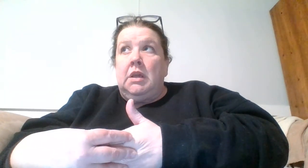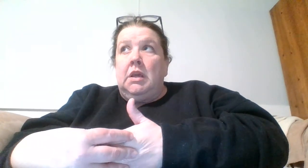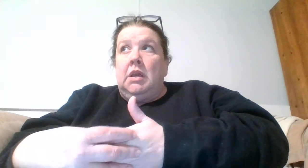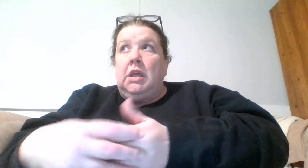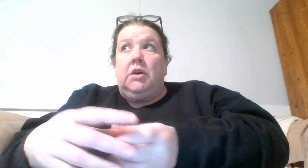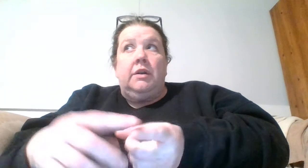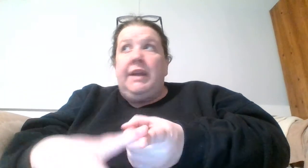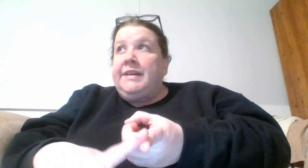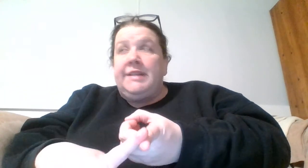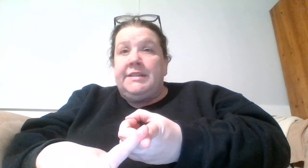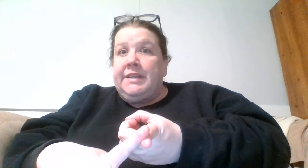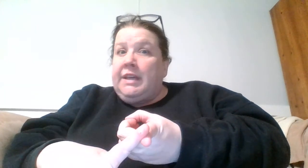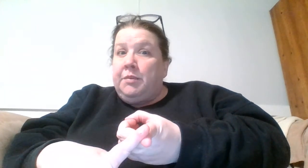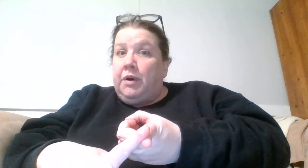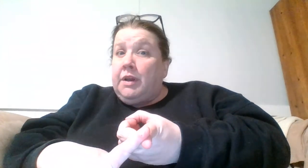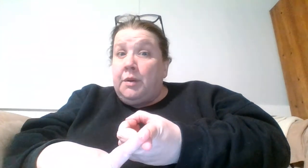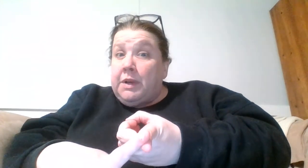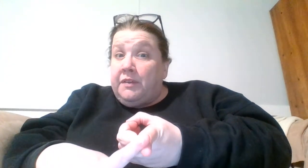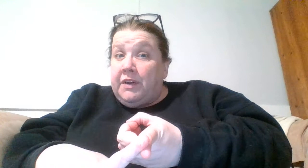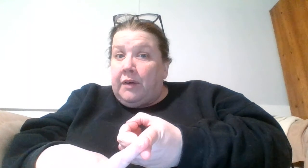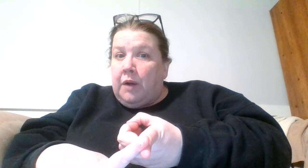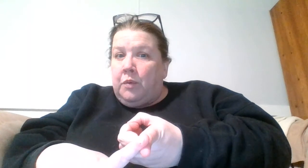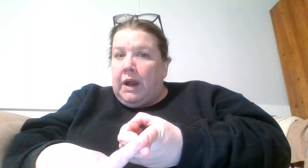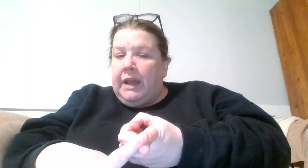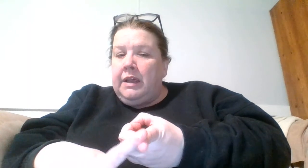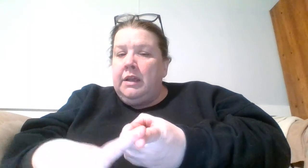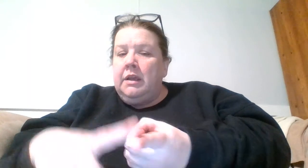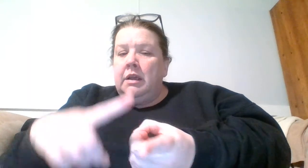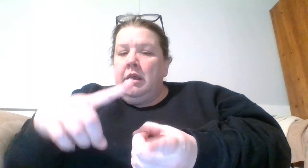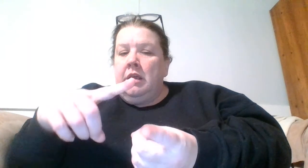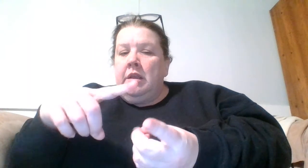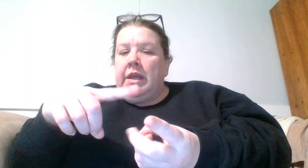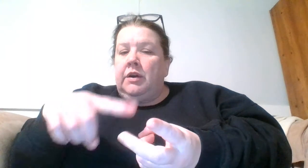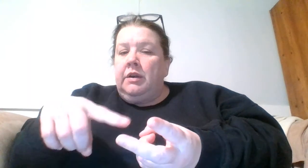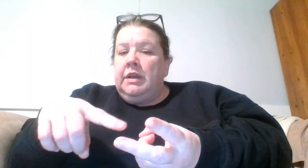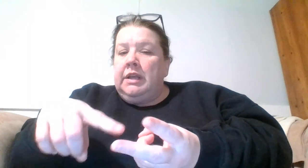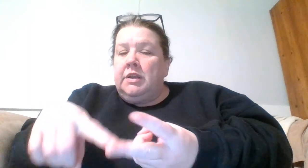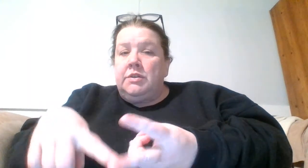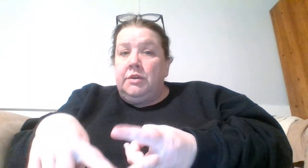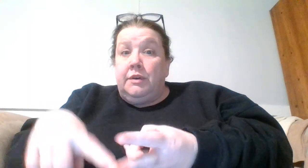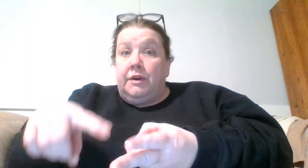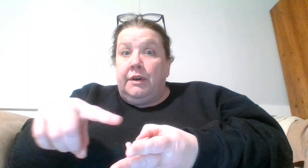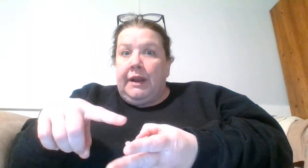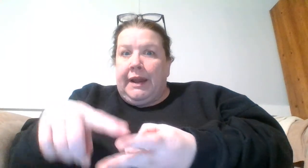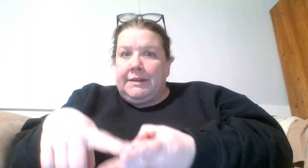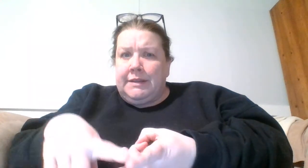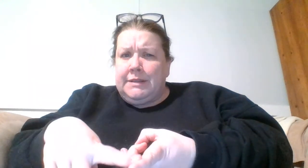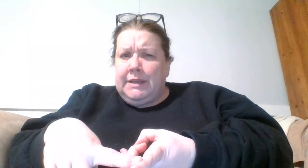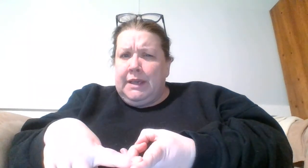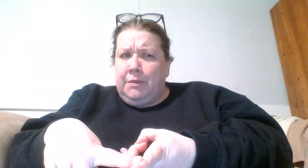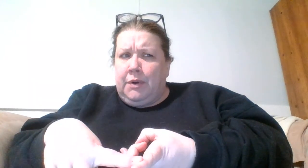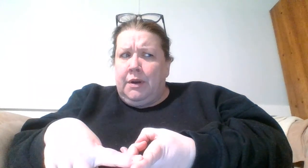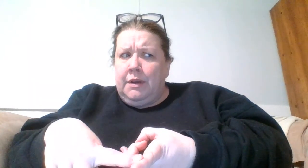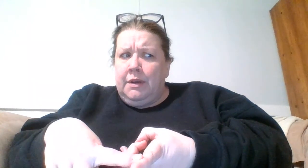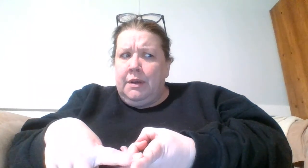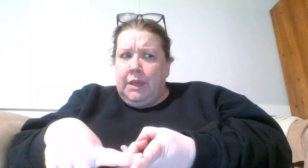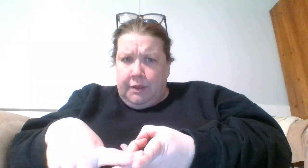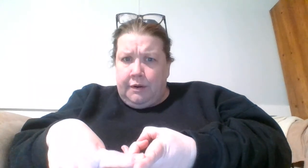he couldn't access the ebook and nobody could figure out why they couldn't get the tutor access to the ebook either